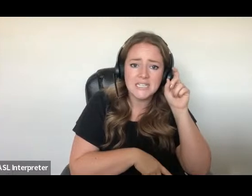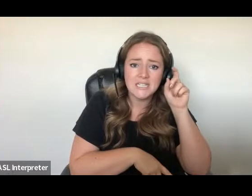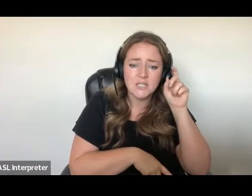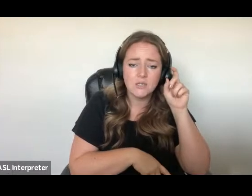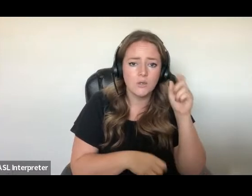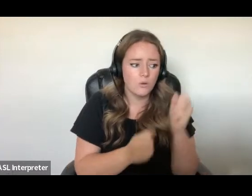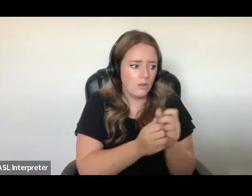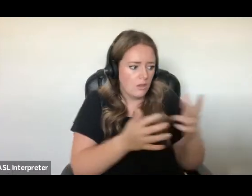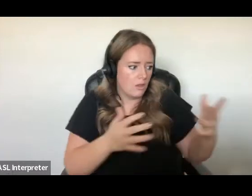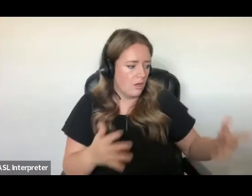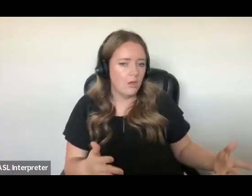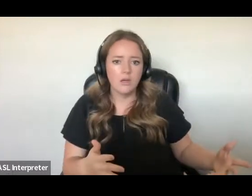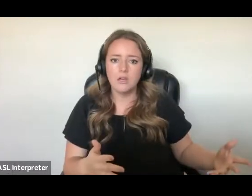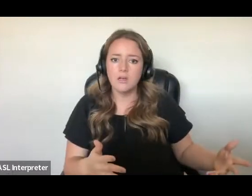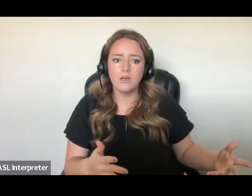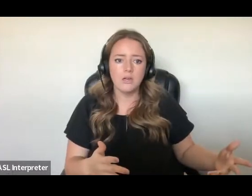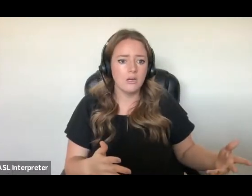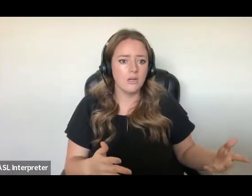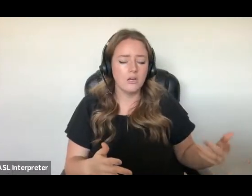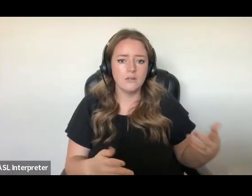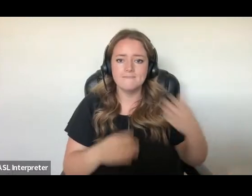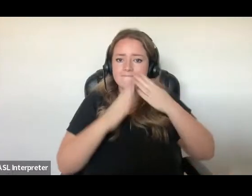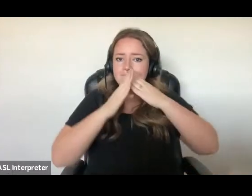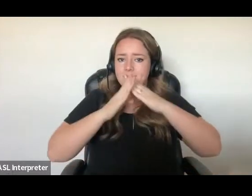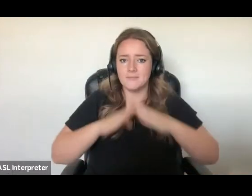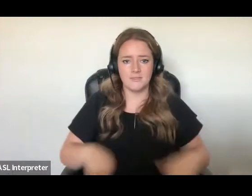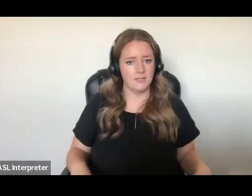I'm in complete silence.